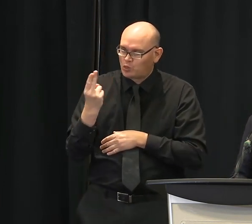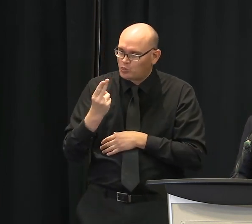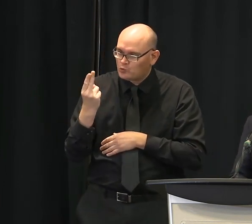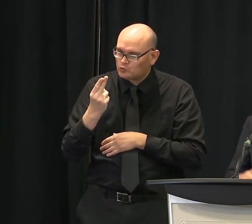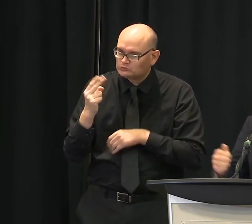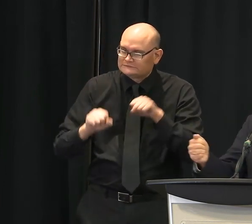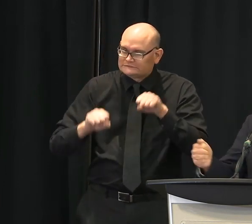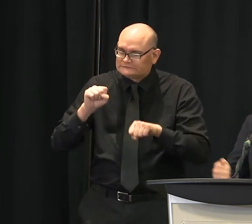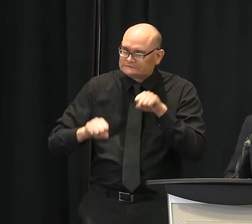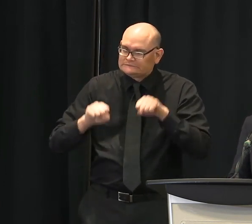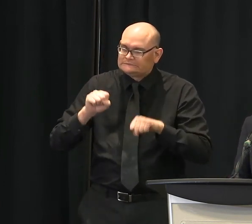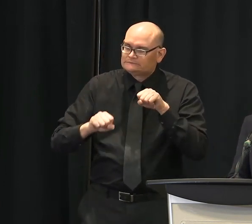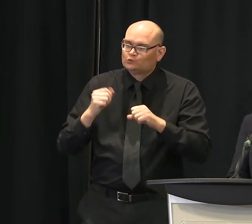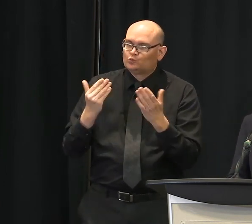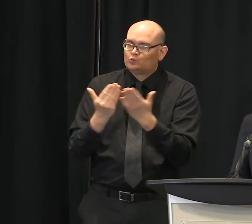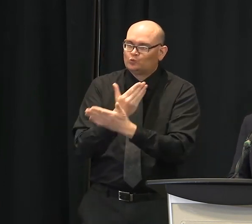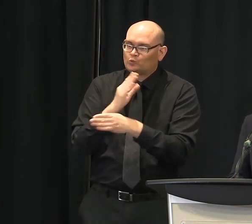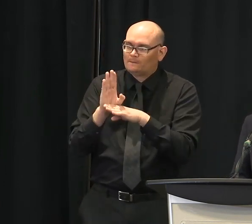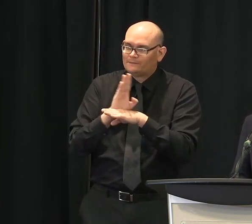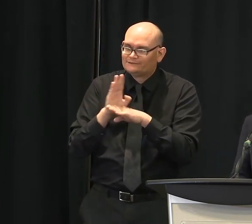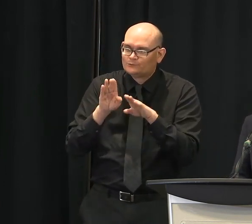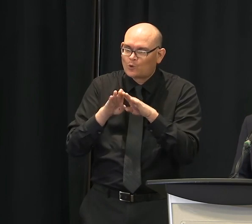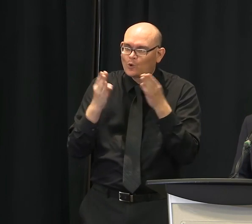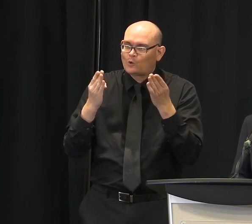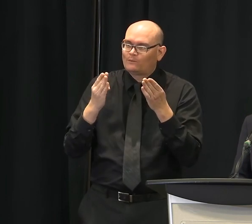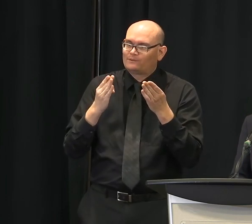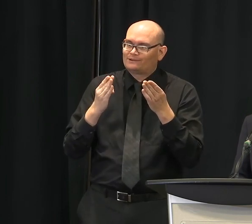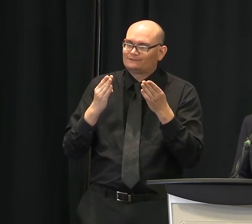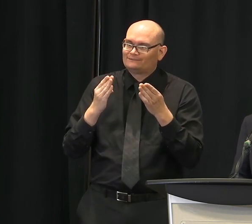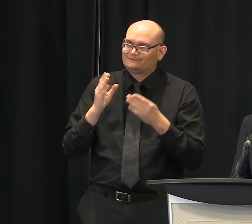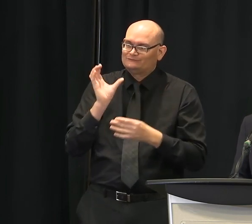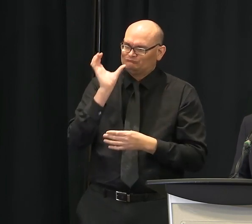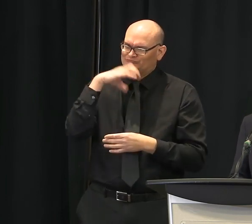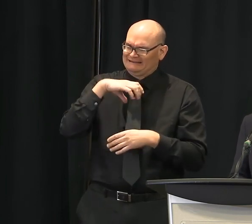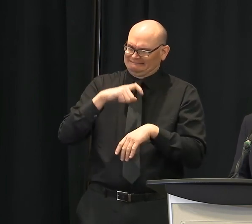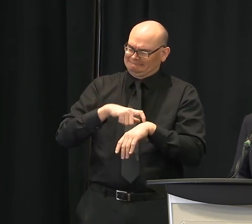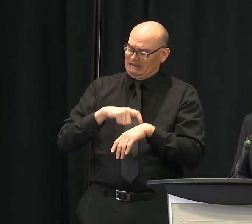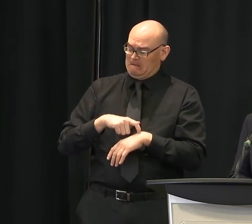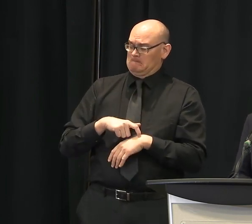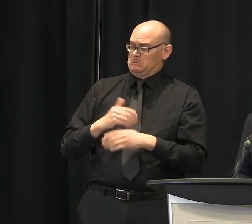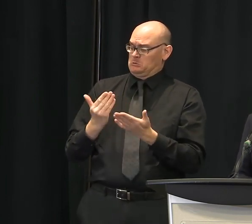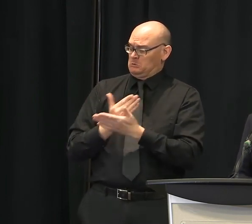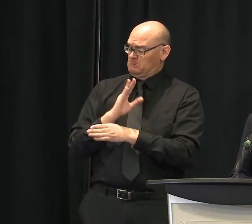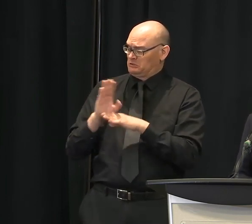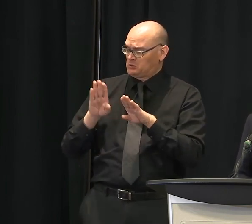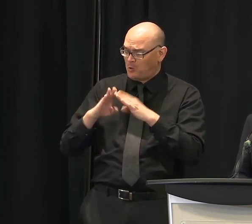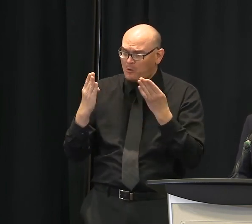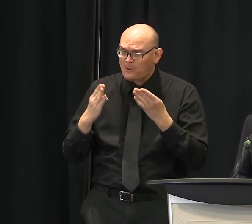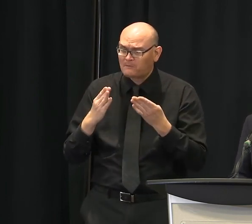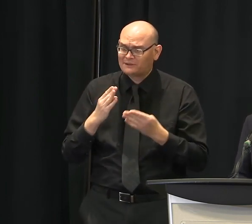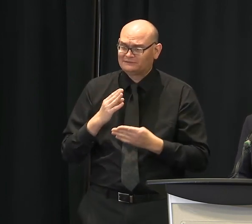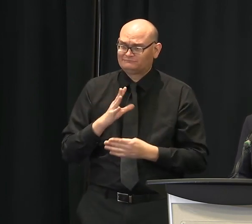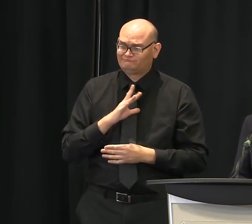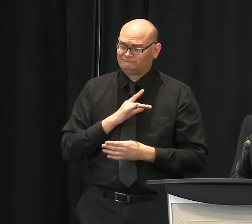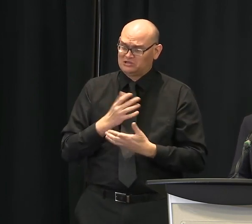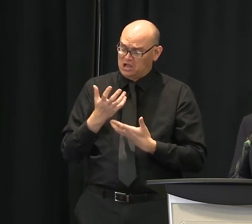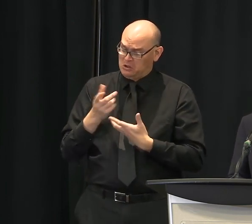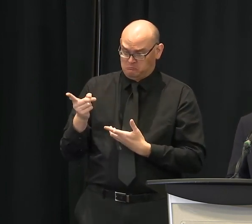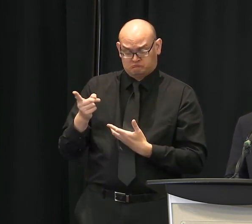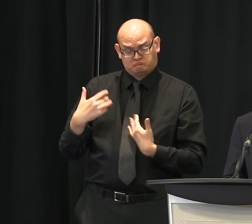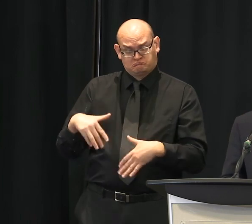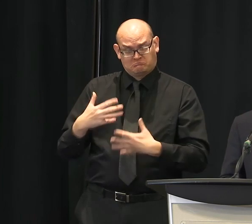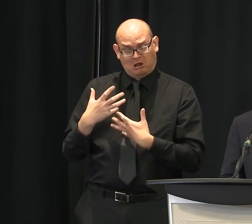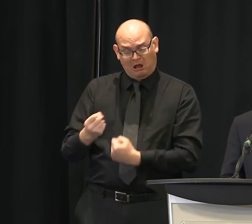ahead of time, but they surged ahead with that, and I think that's fantastic. Some confidence in the future. And they're